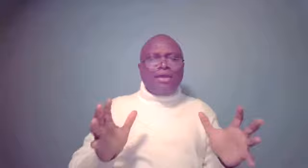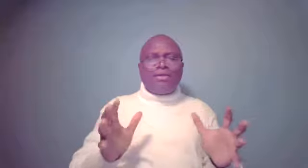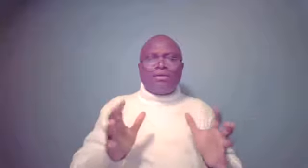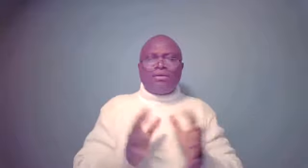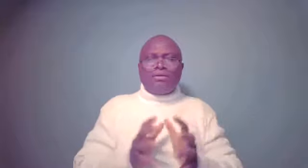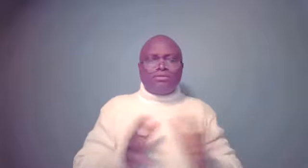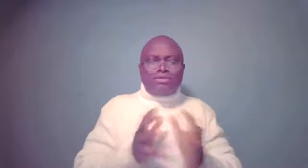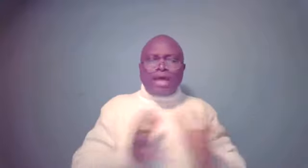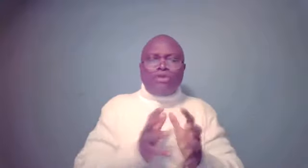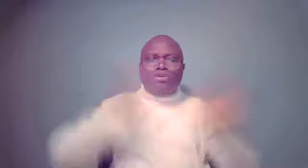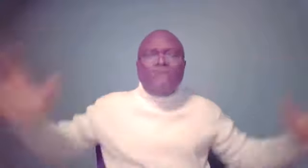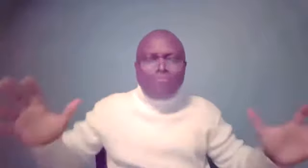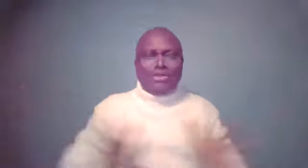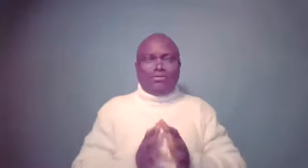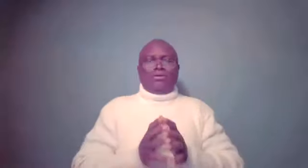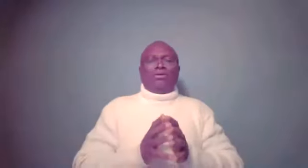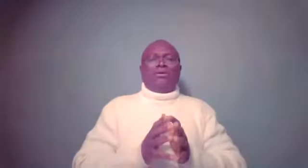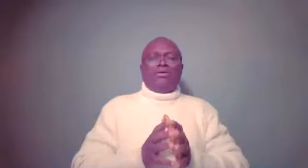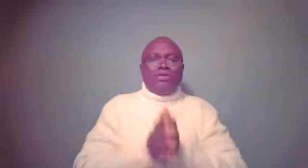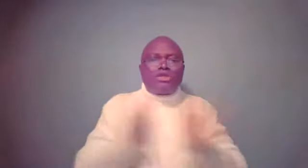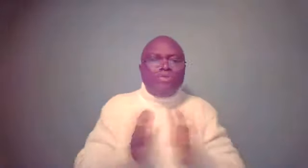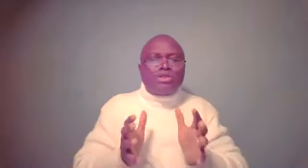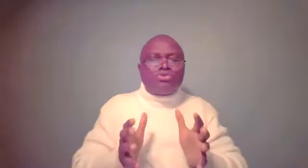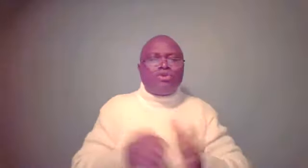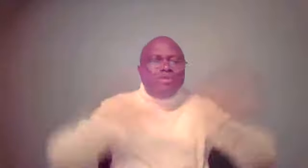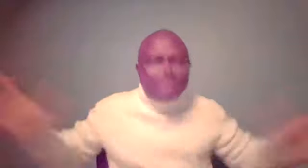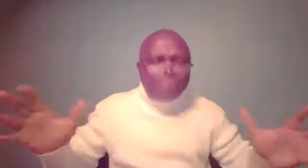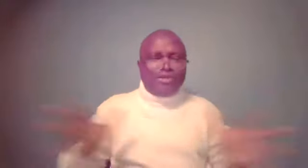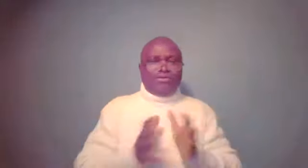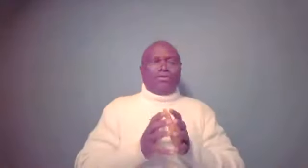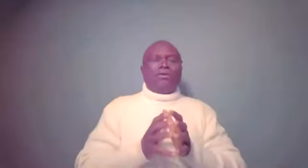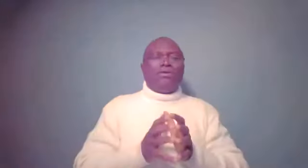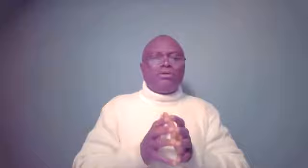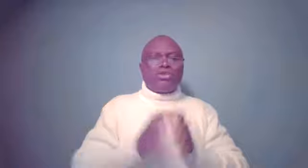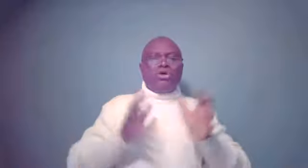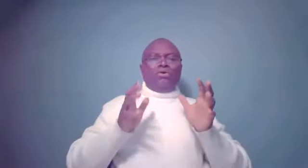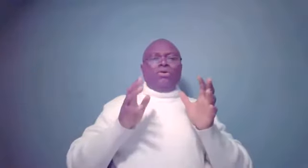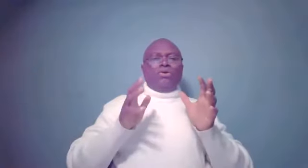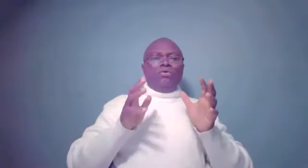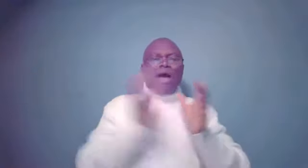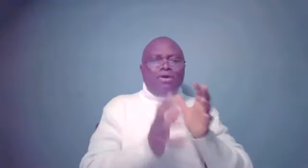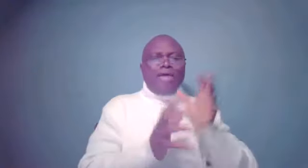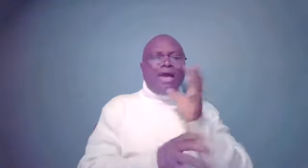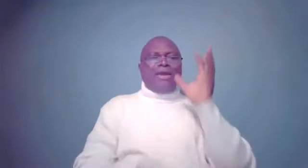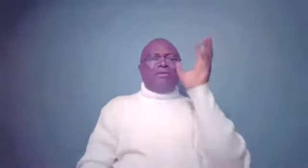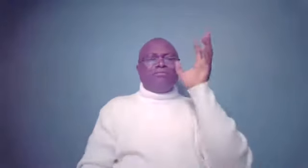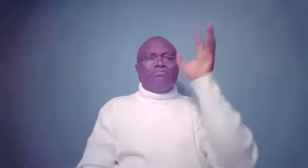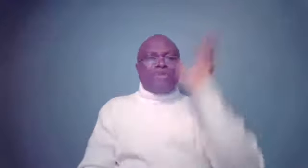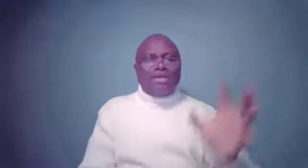this guy could be somebody. This ministry could be something. So why don't I bring it